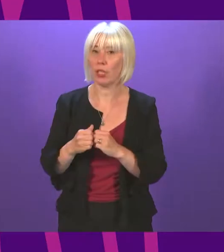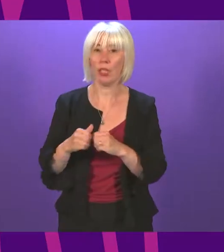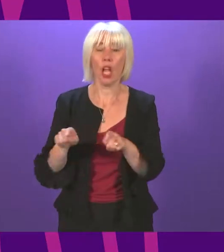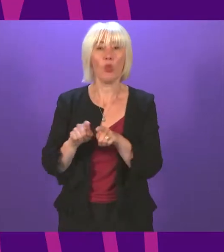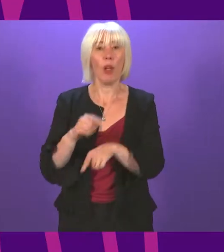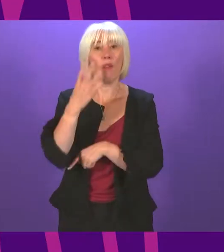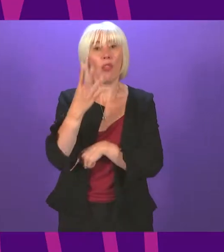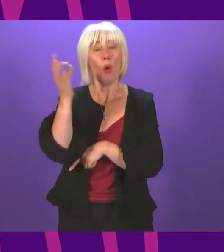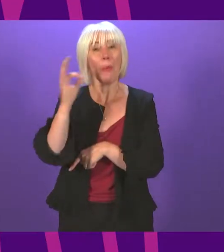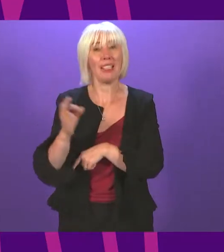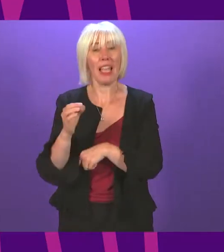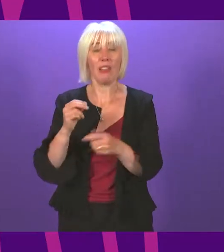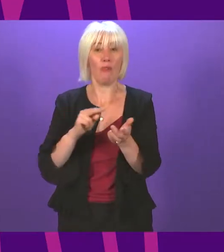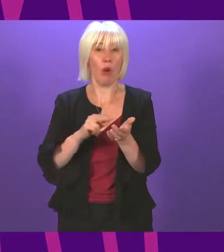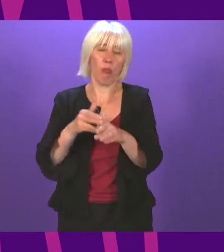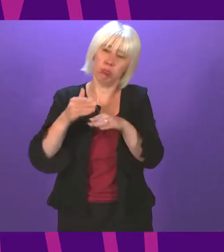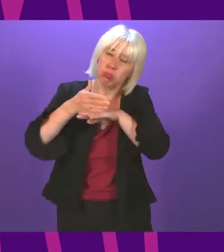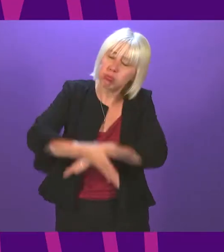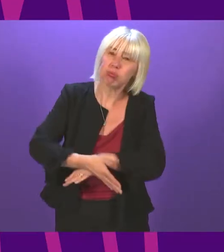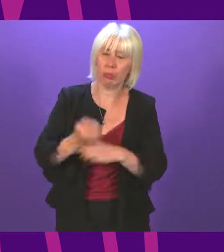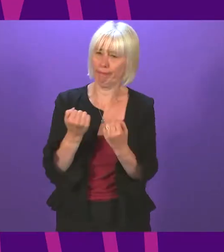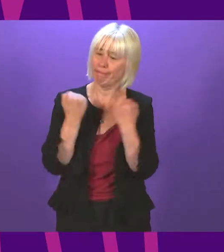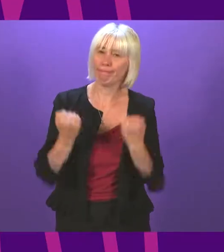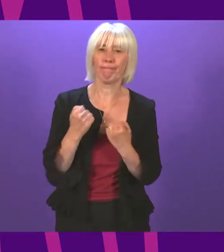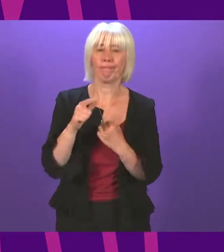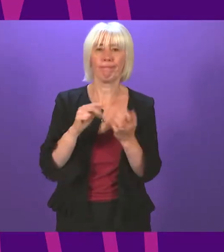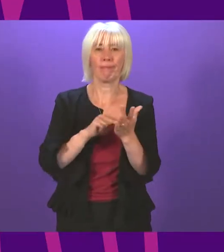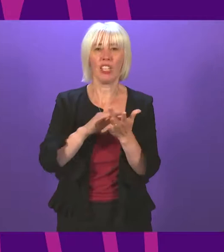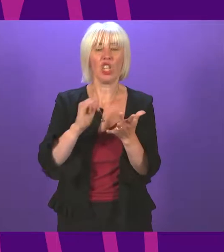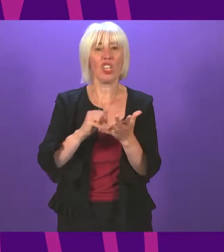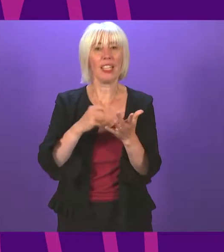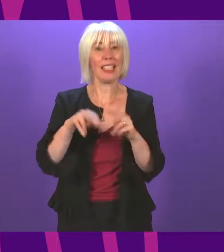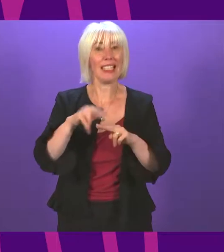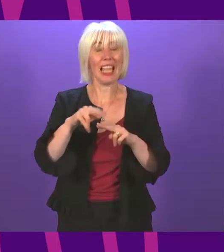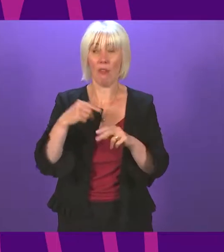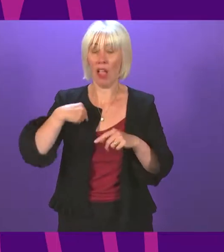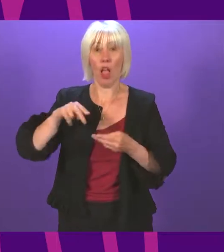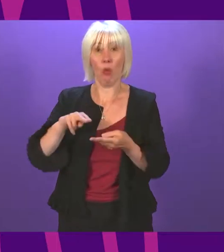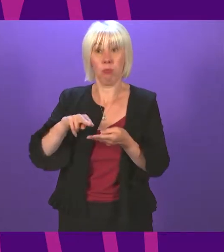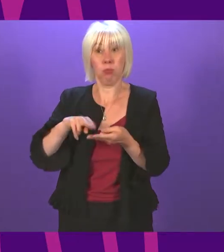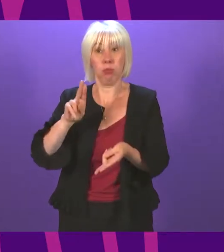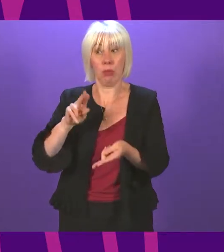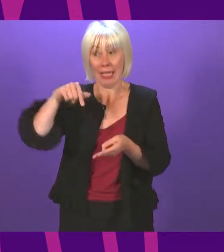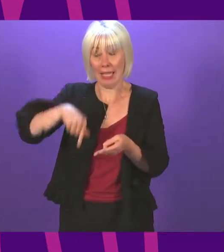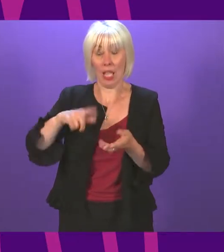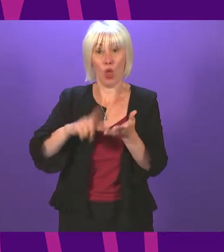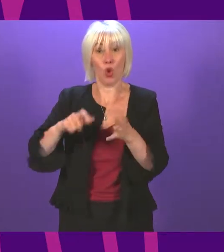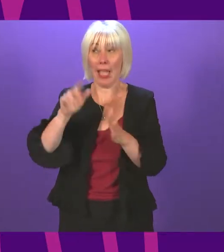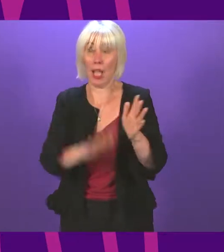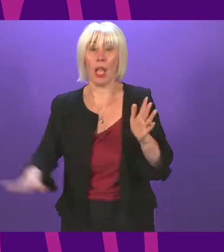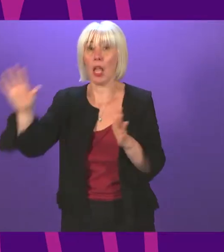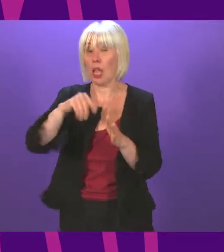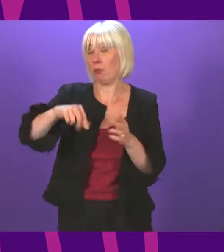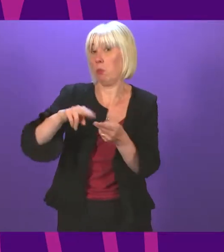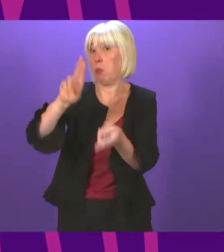4%, pay rise for our hard-working and heroic NHS staff, the largest increase anywhere in the UK, and also the